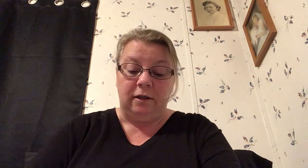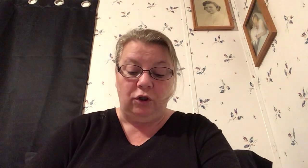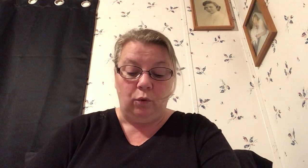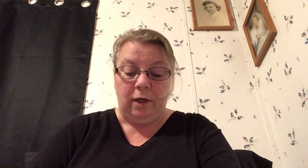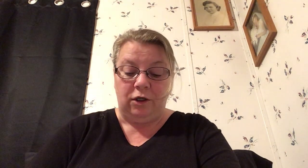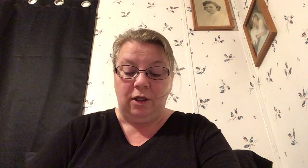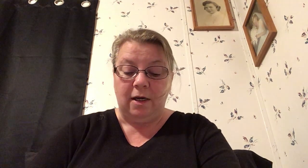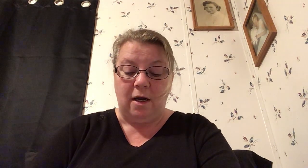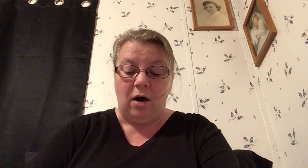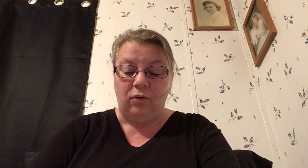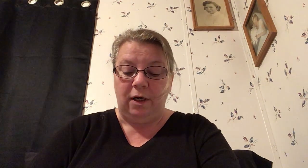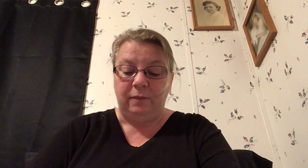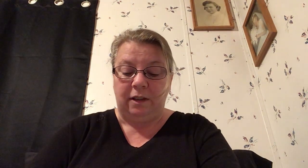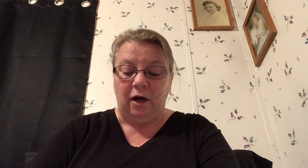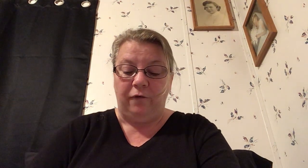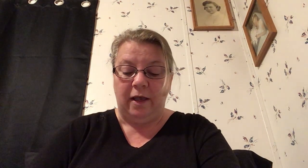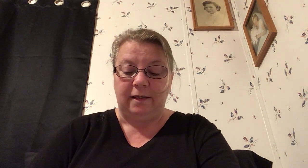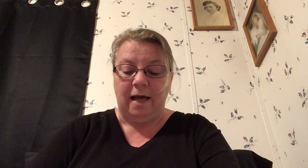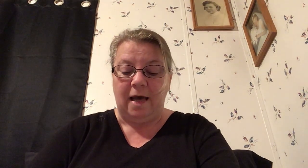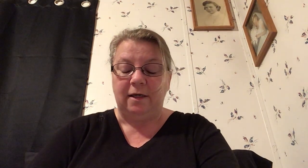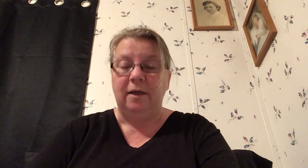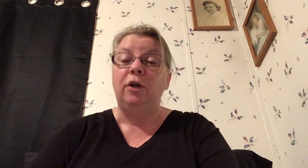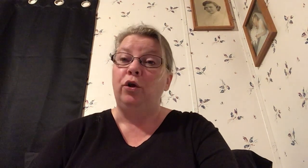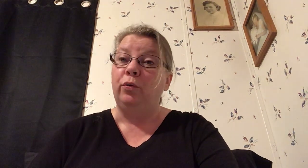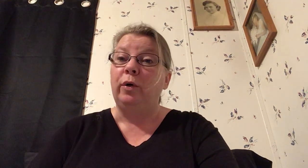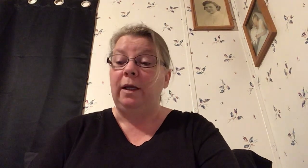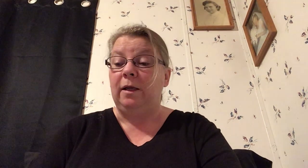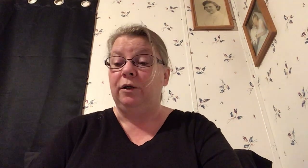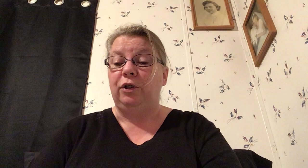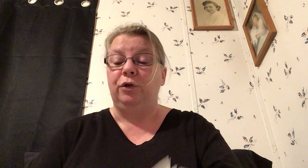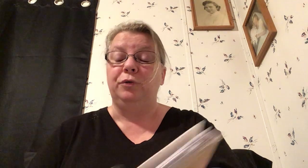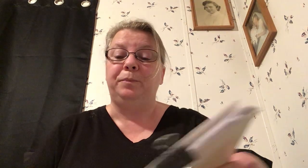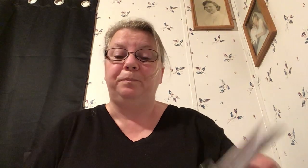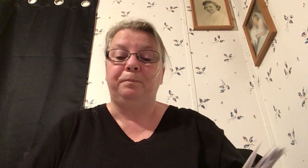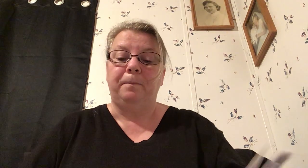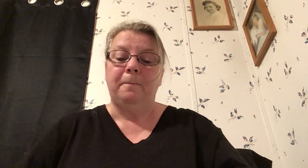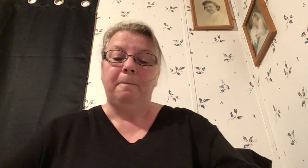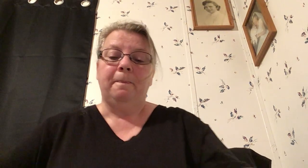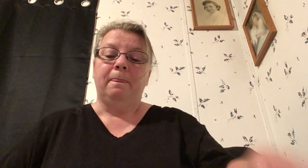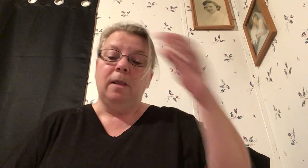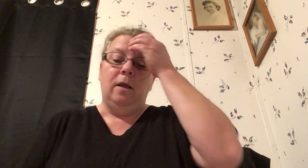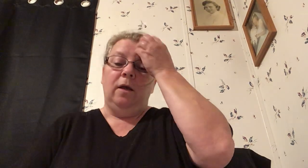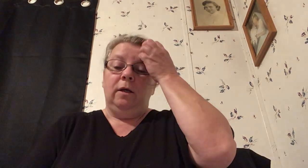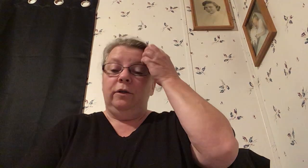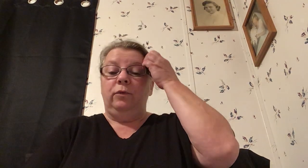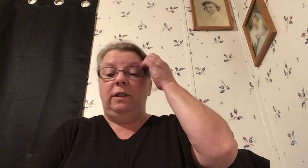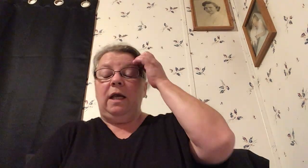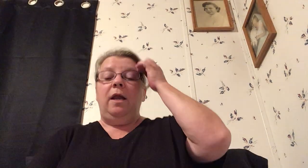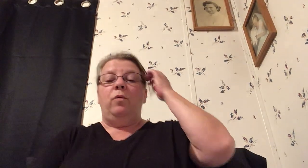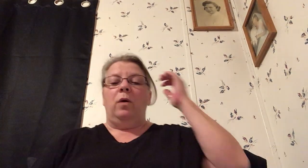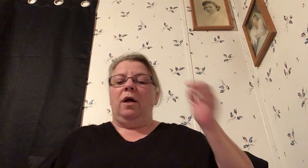situation that god himself has guided you into so day one